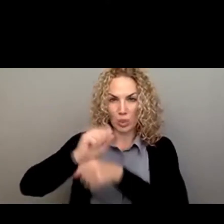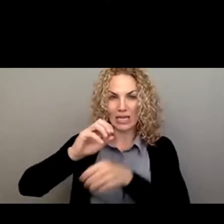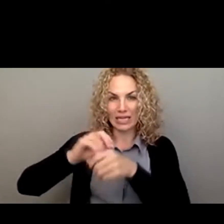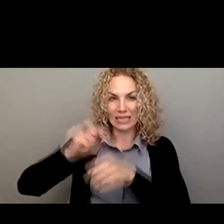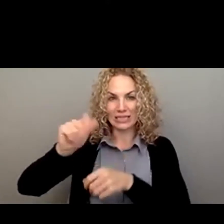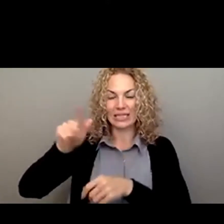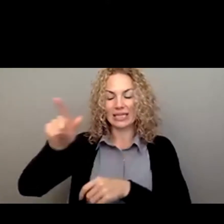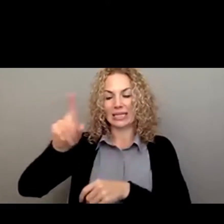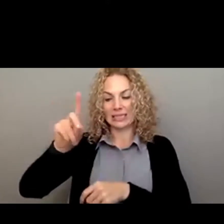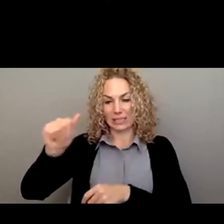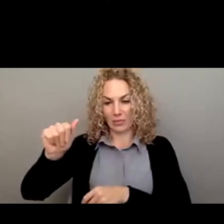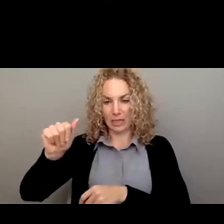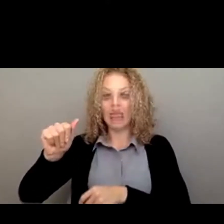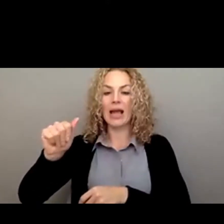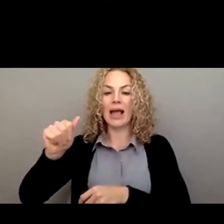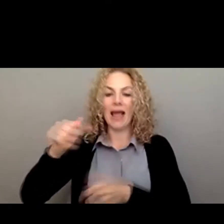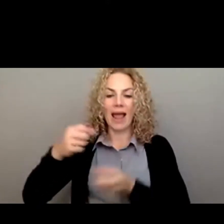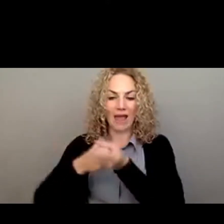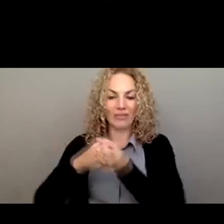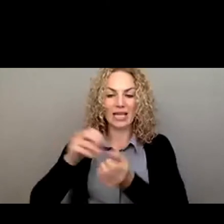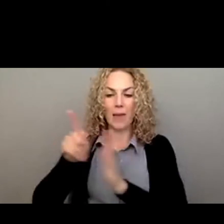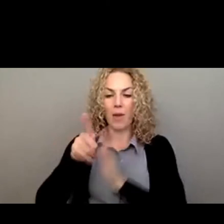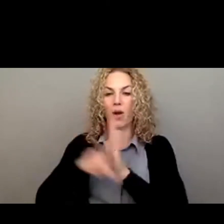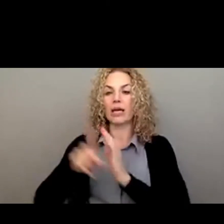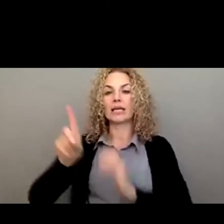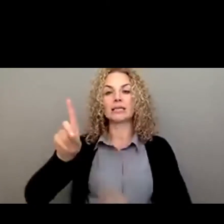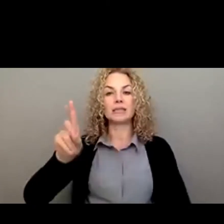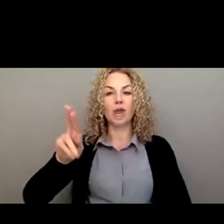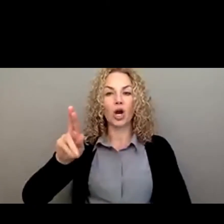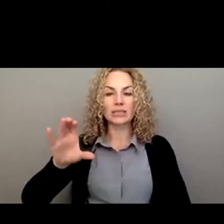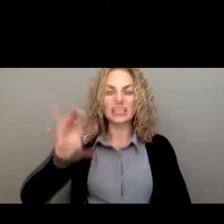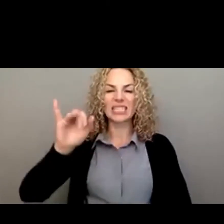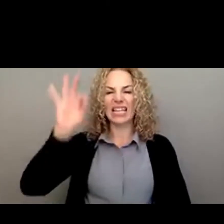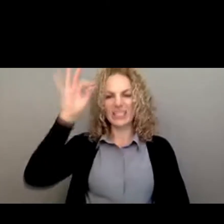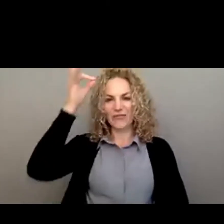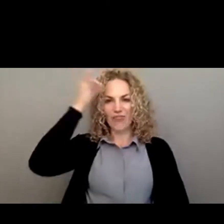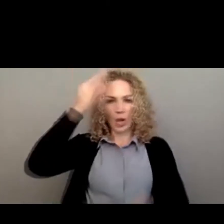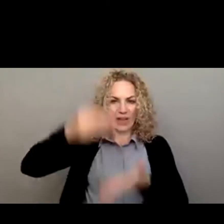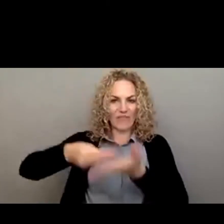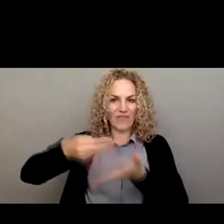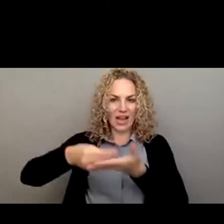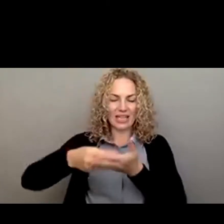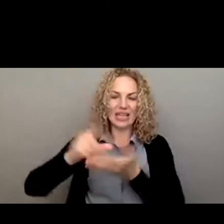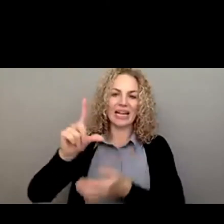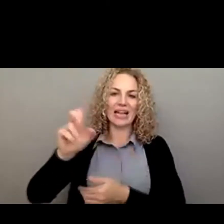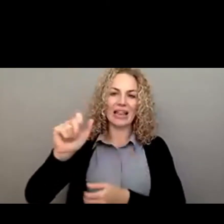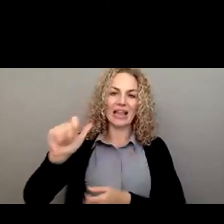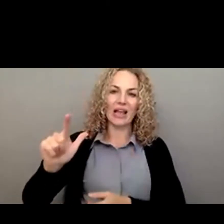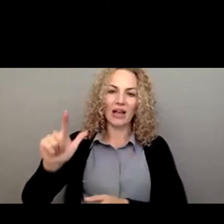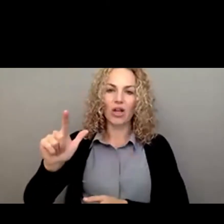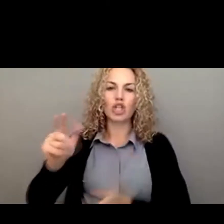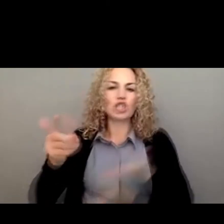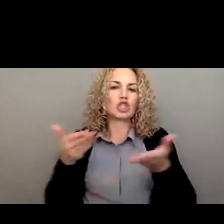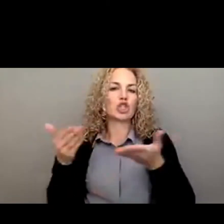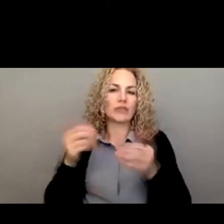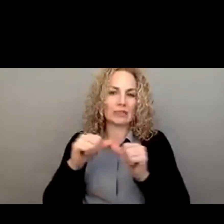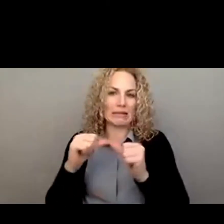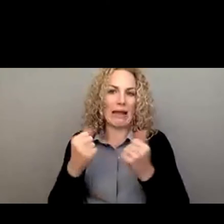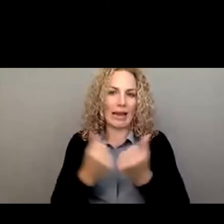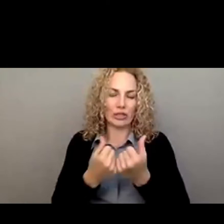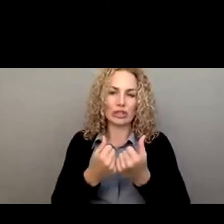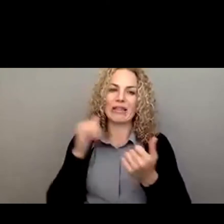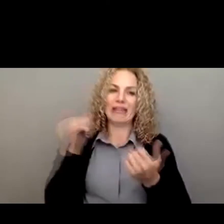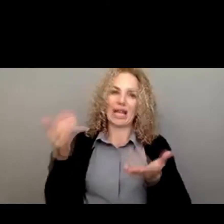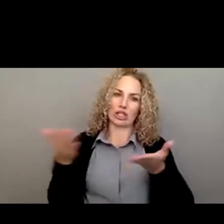advocacy and policy, DRC is the federally funded legal services agency that serves